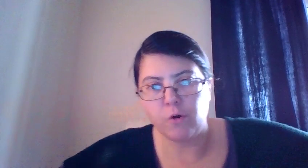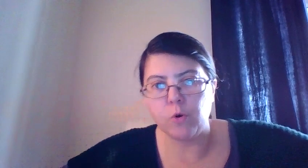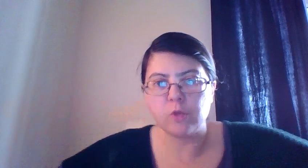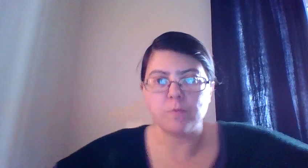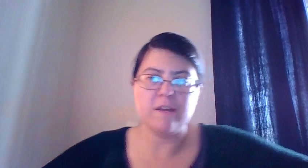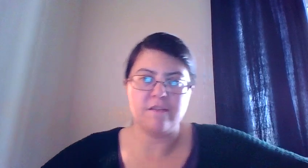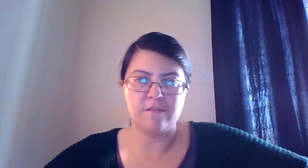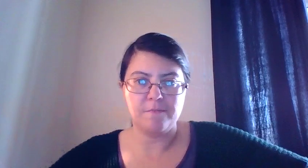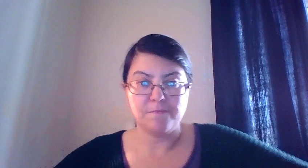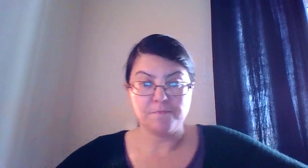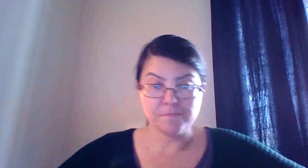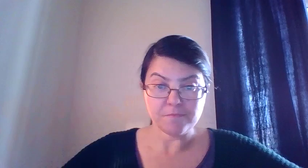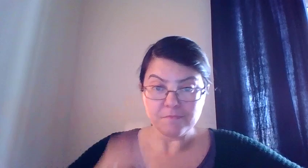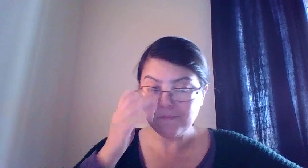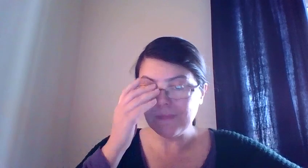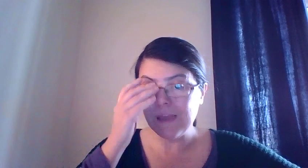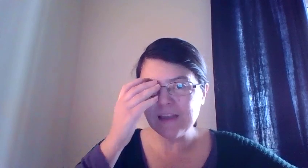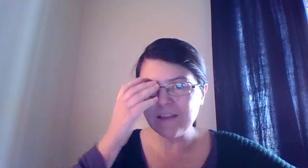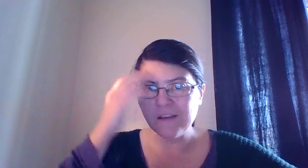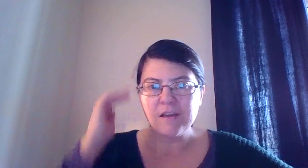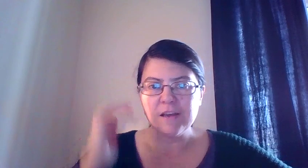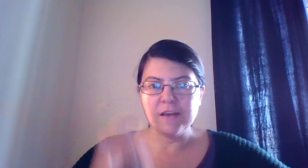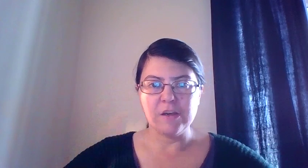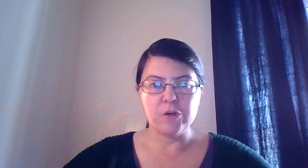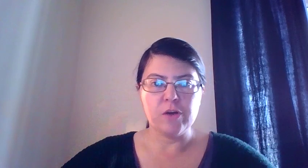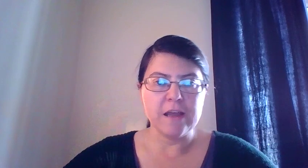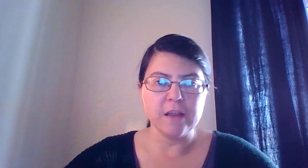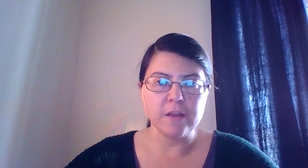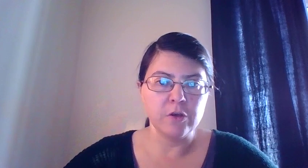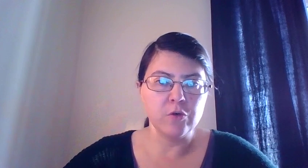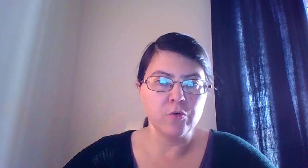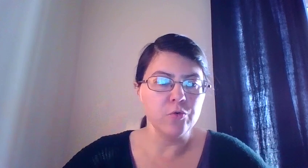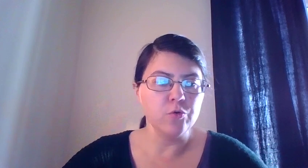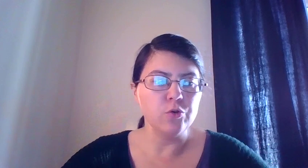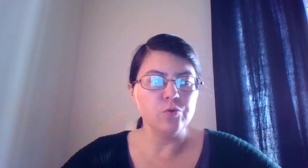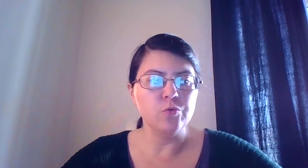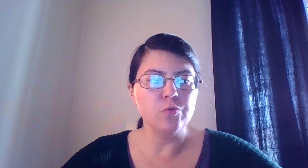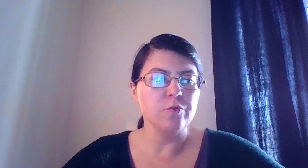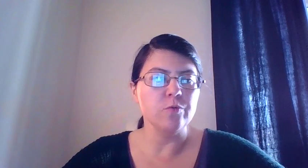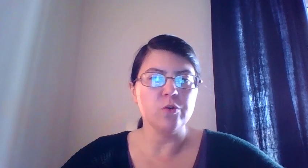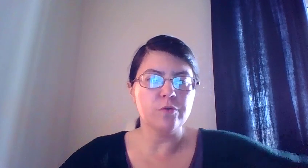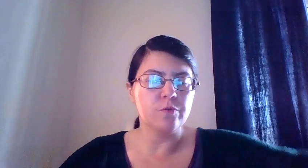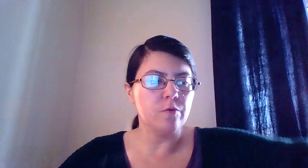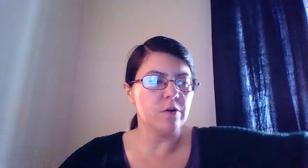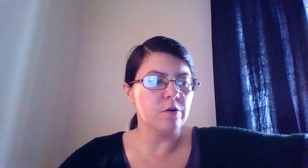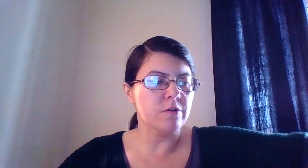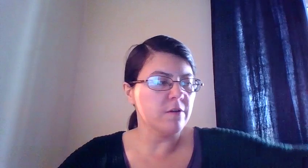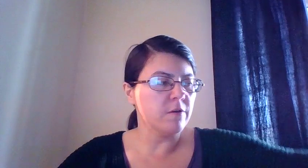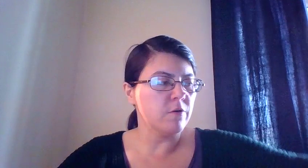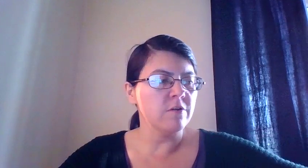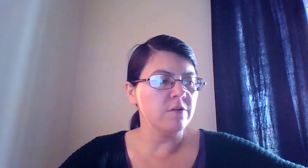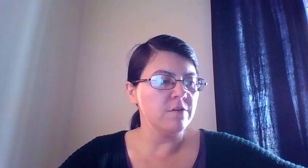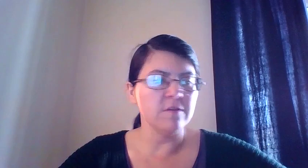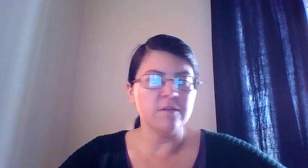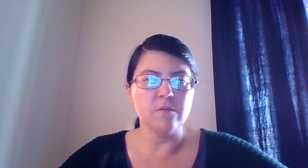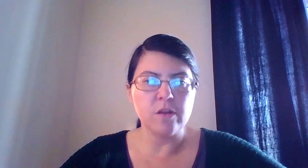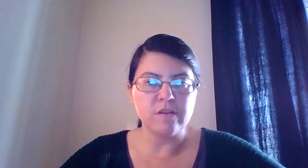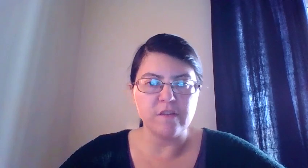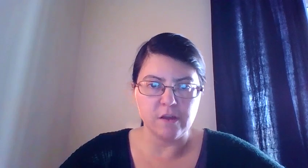workplace. And you used to work on one city,